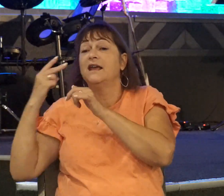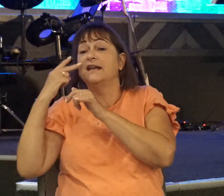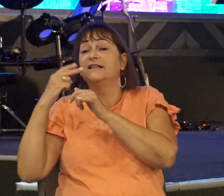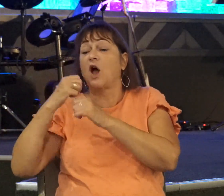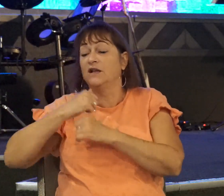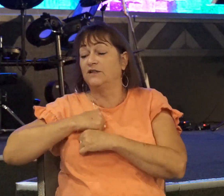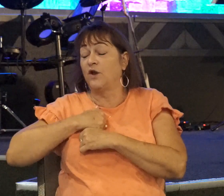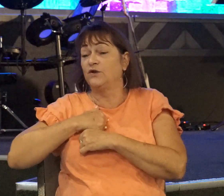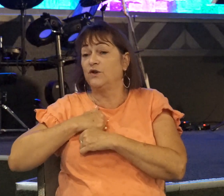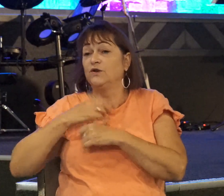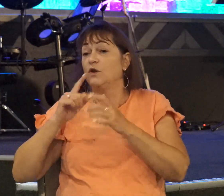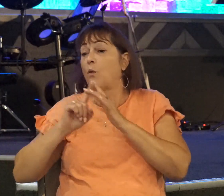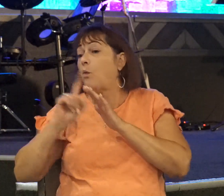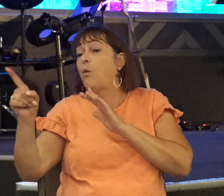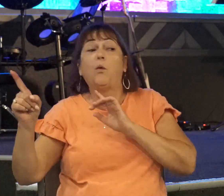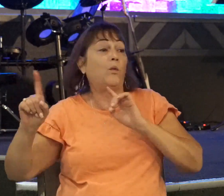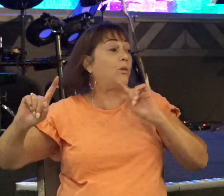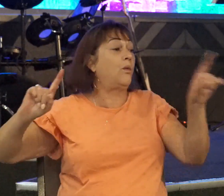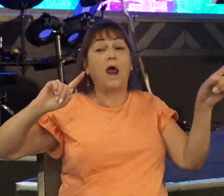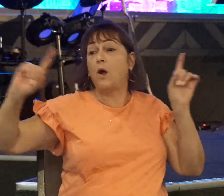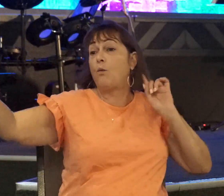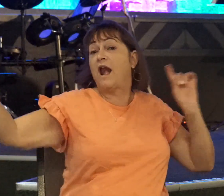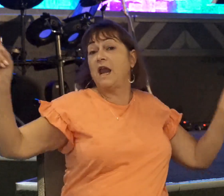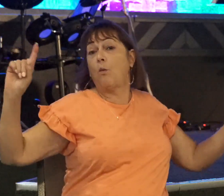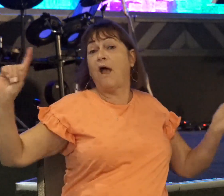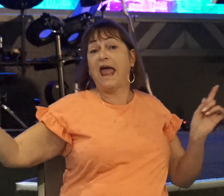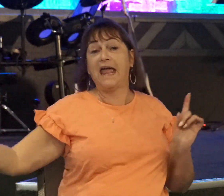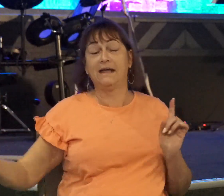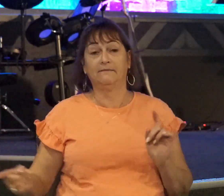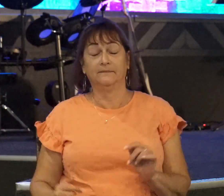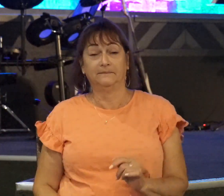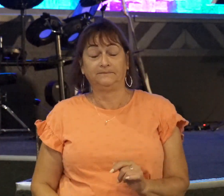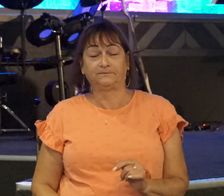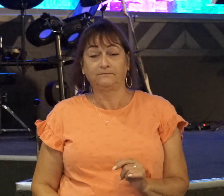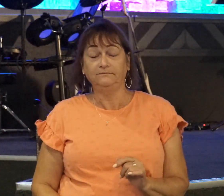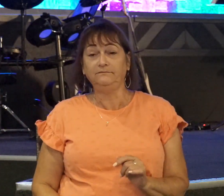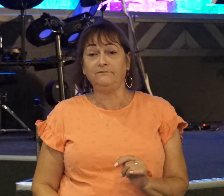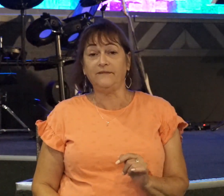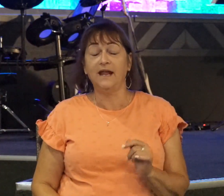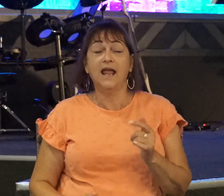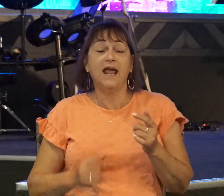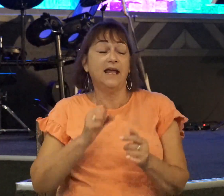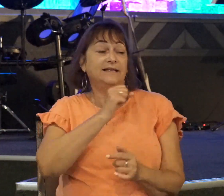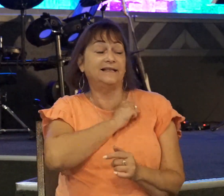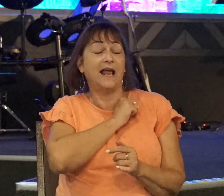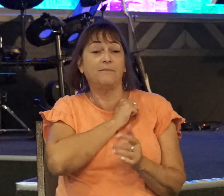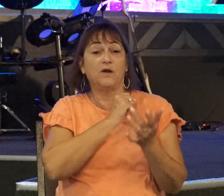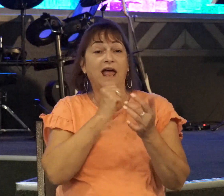deserting him. And the seventh day came, and the Samuel hadn't shown up right away.